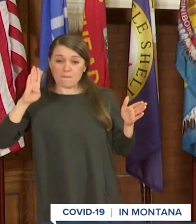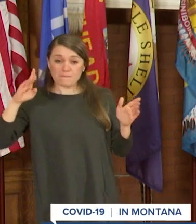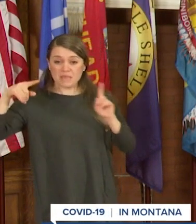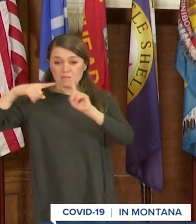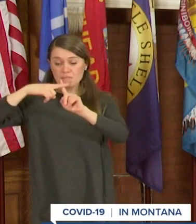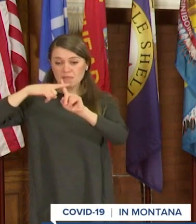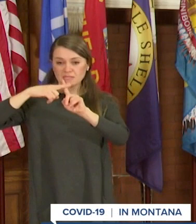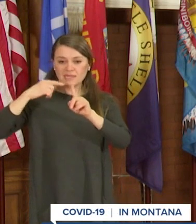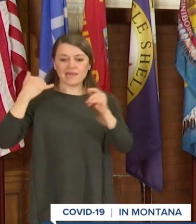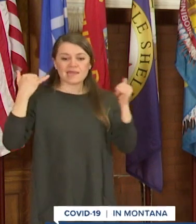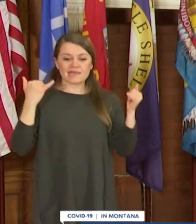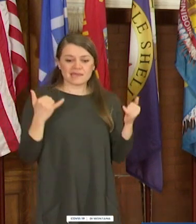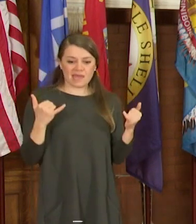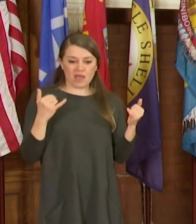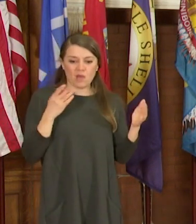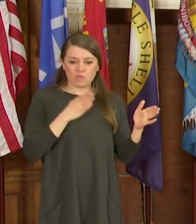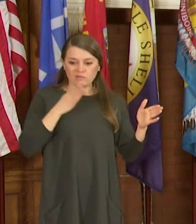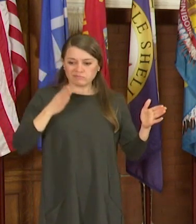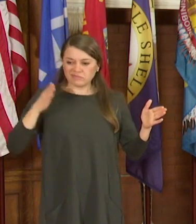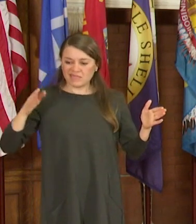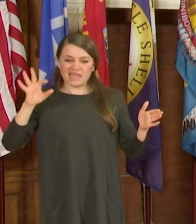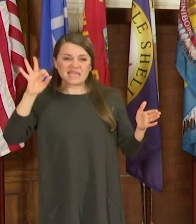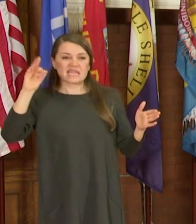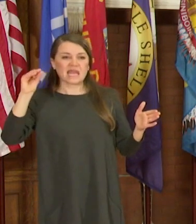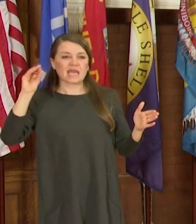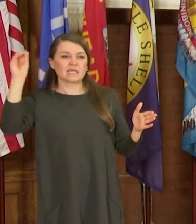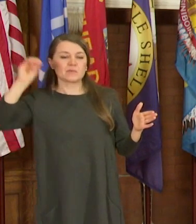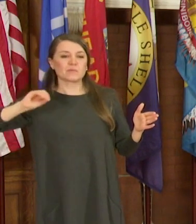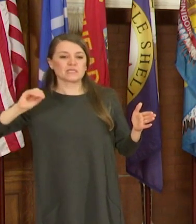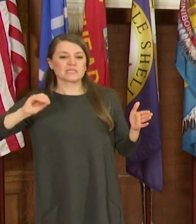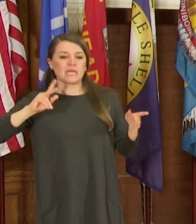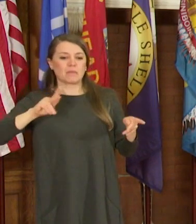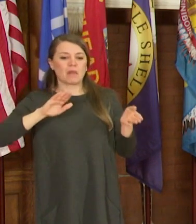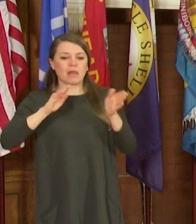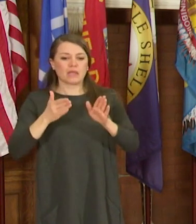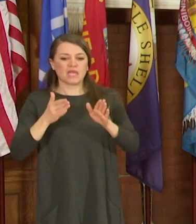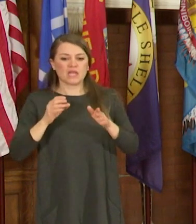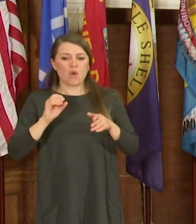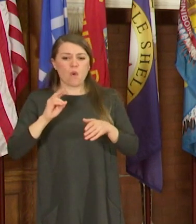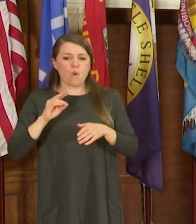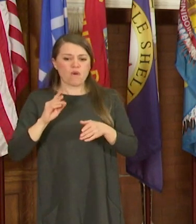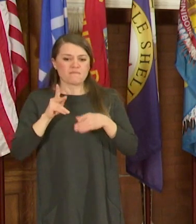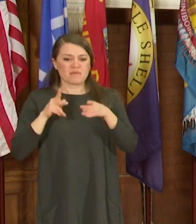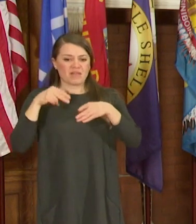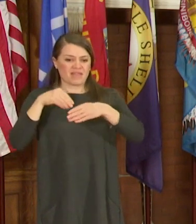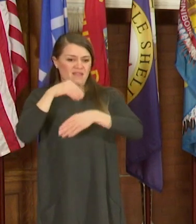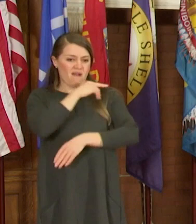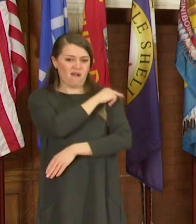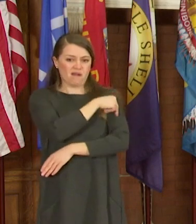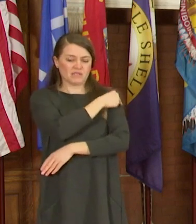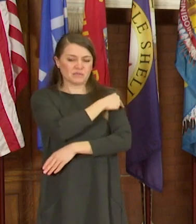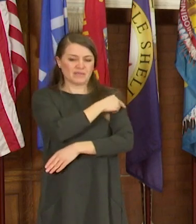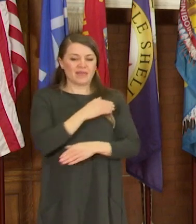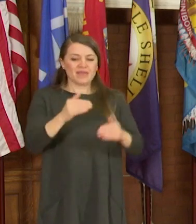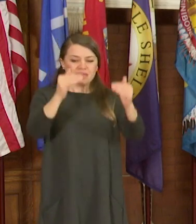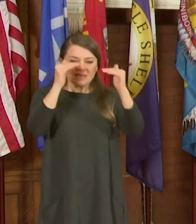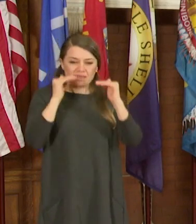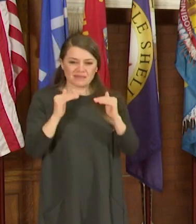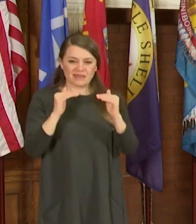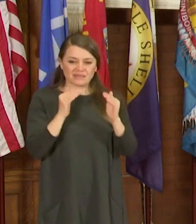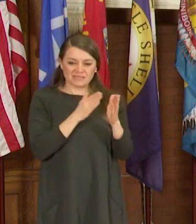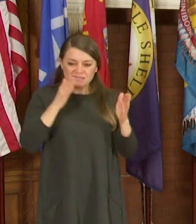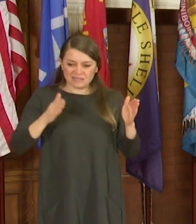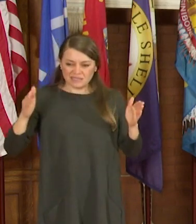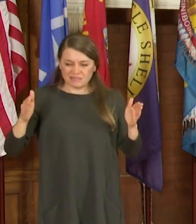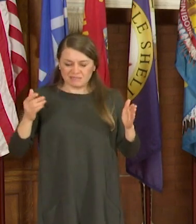the population where we've seen over 90% of the deaths and hospitalizations. And the next logical step was really to make it available to